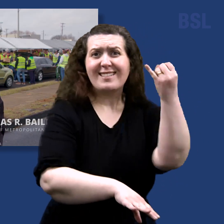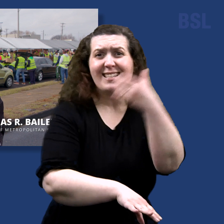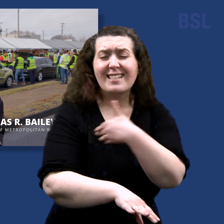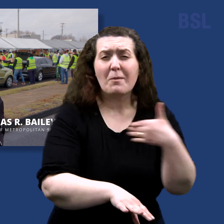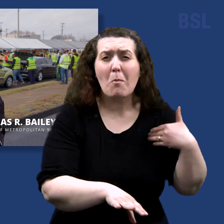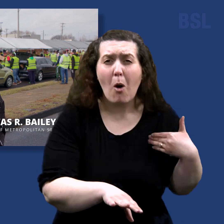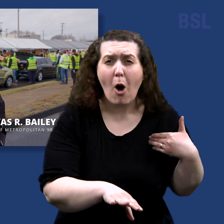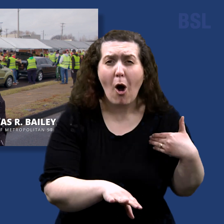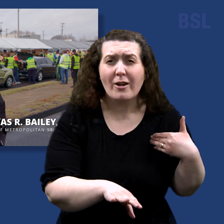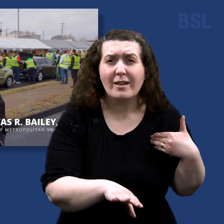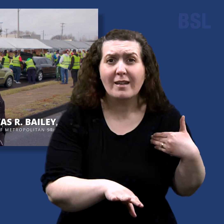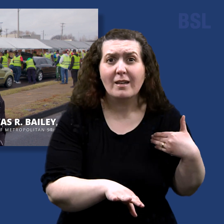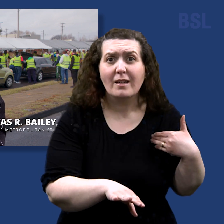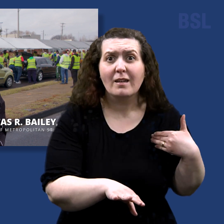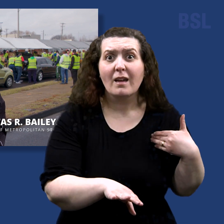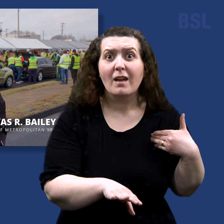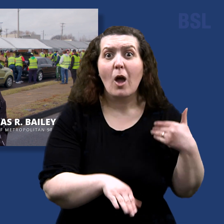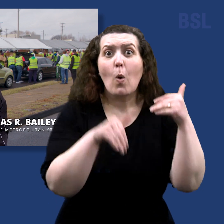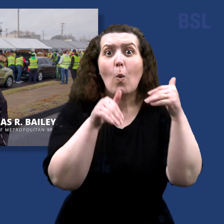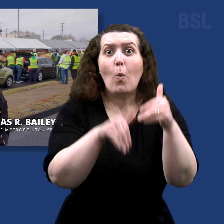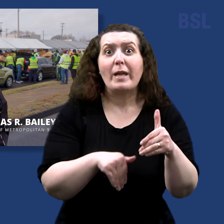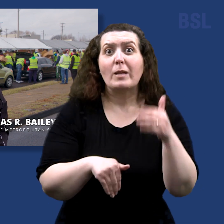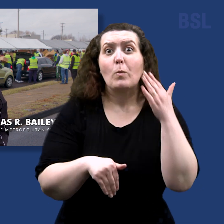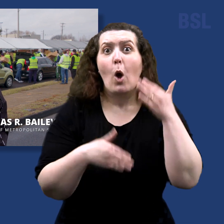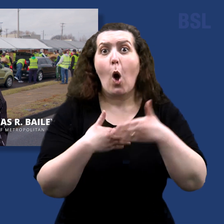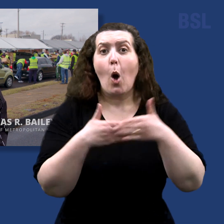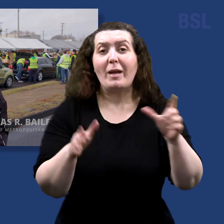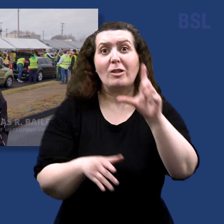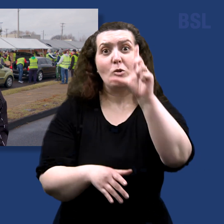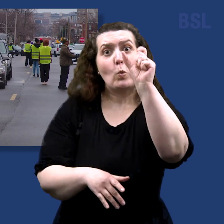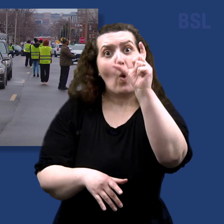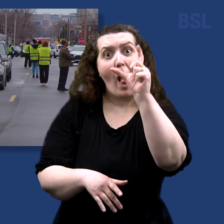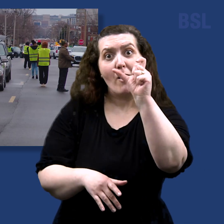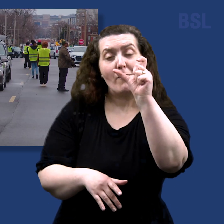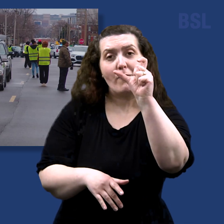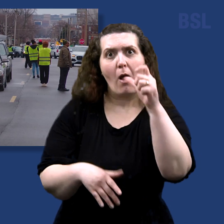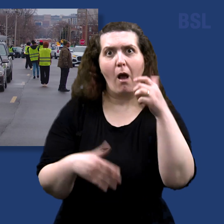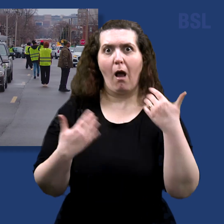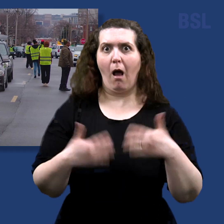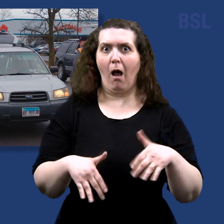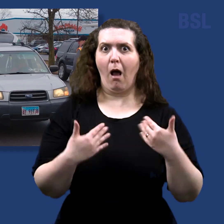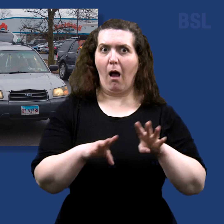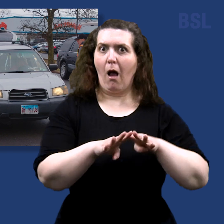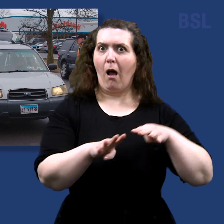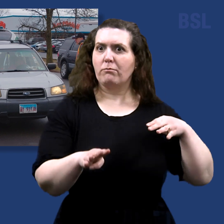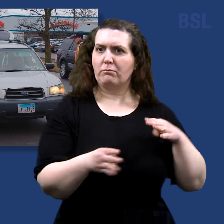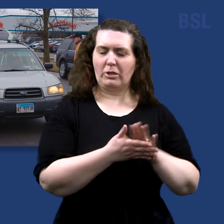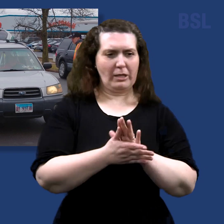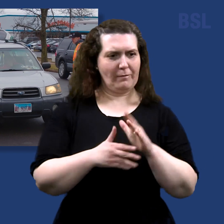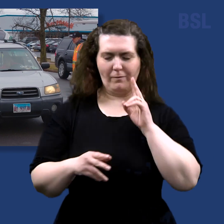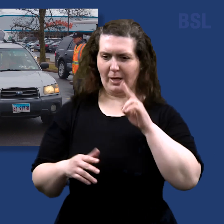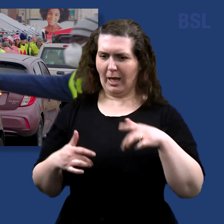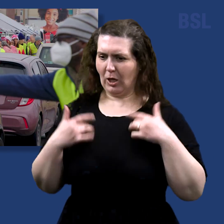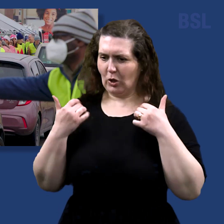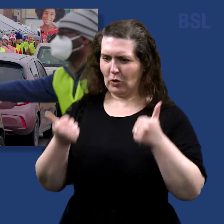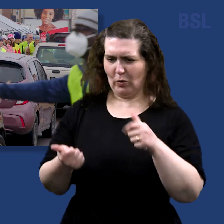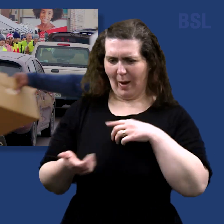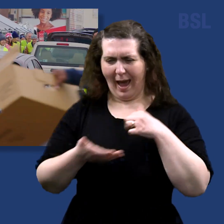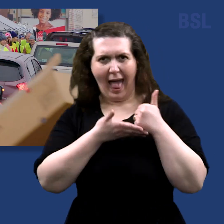morning for a food drive that didn't even start until 12 noon. Does our hearts good to help people in need. On a